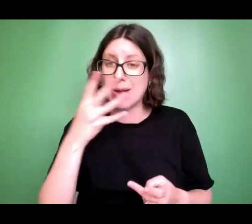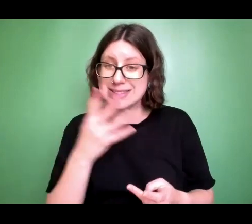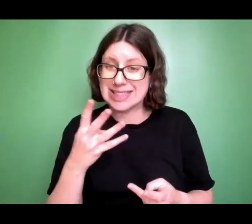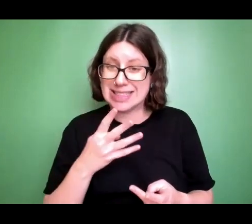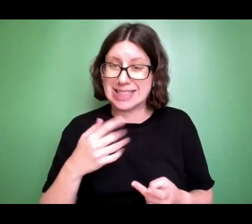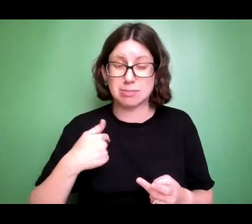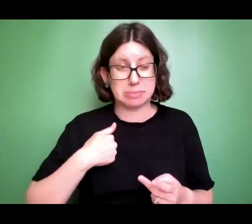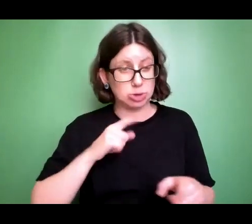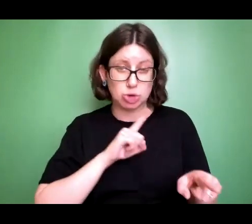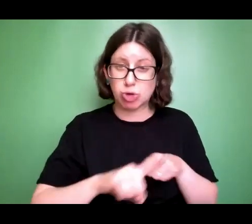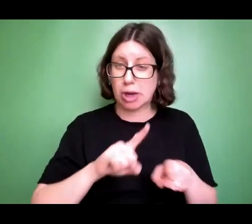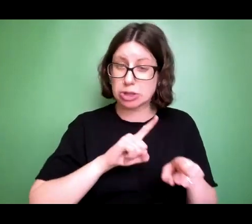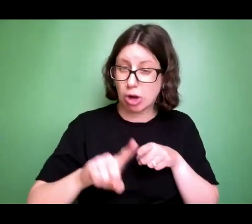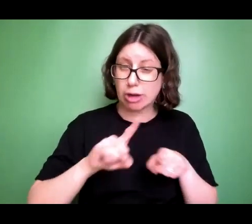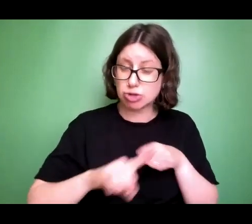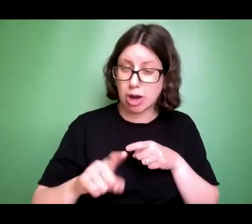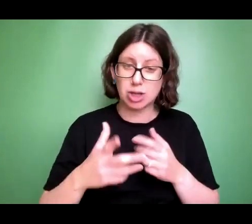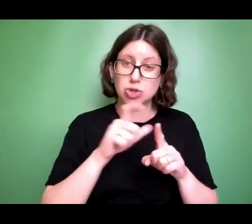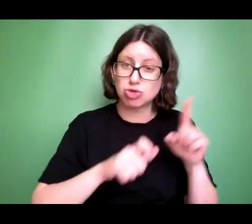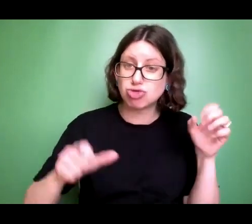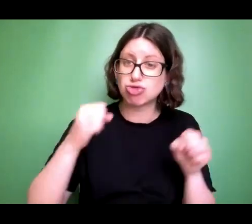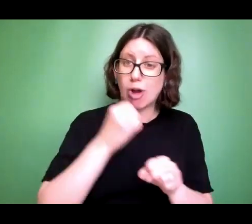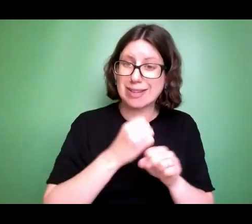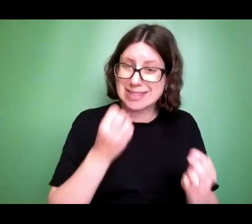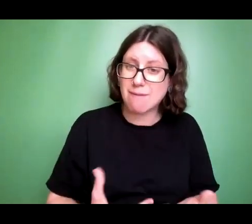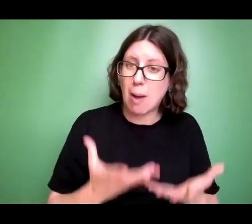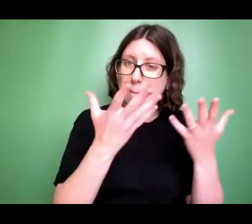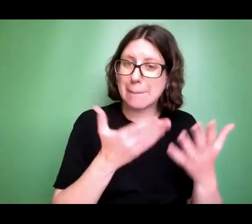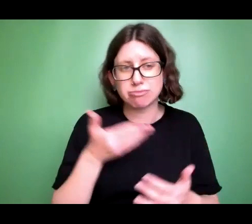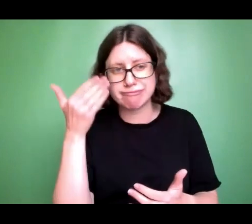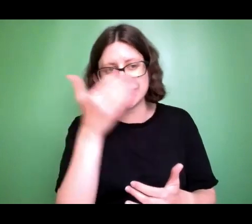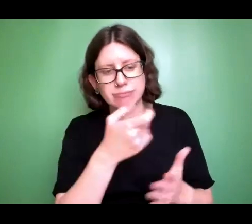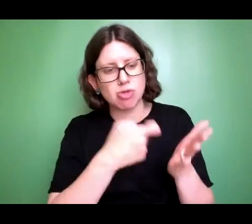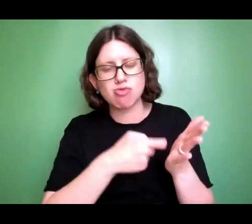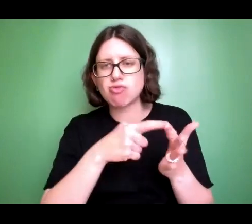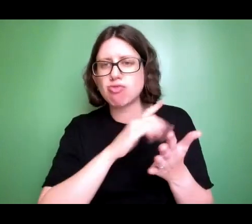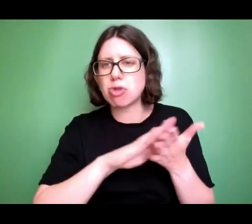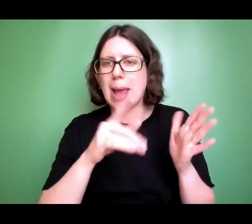And I thought that my life would never change. I thought that that's what I was destined to be.